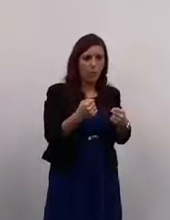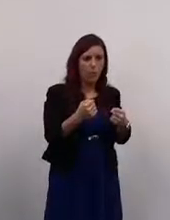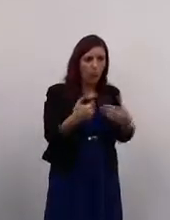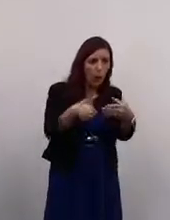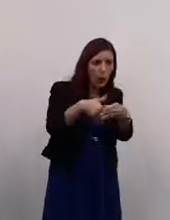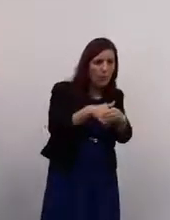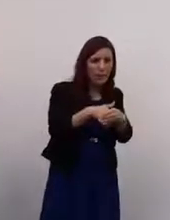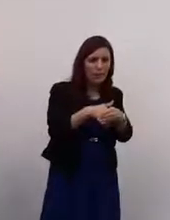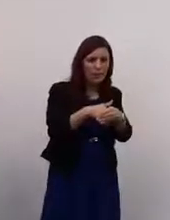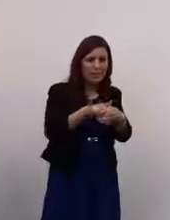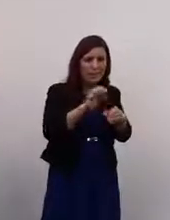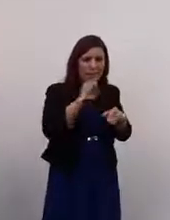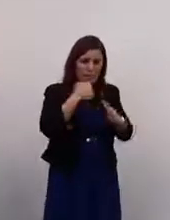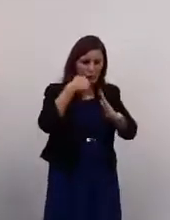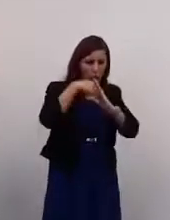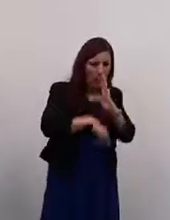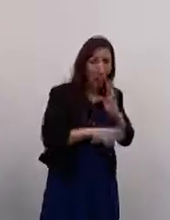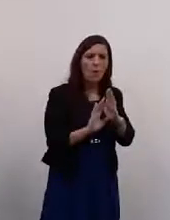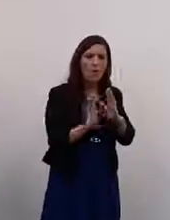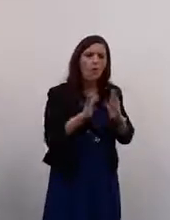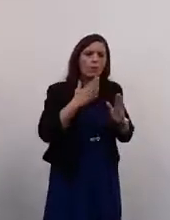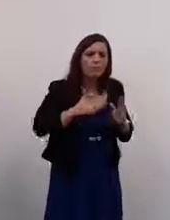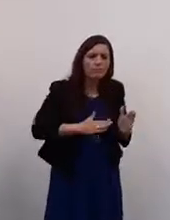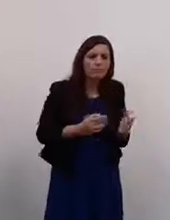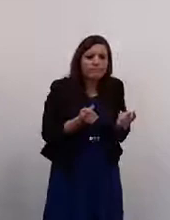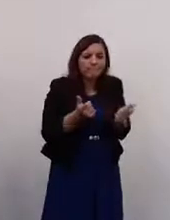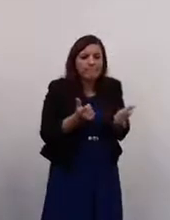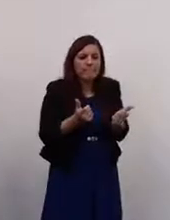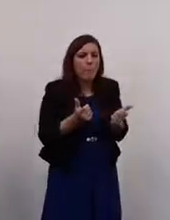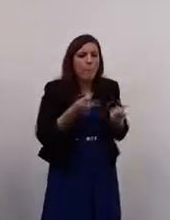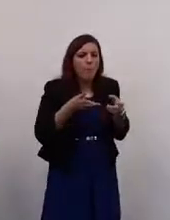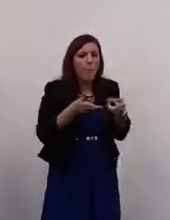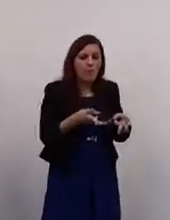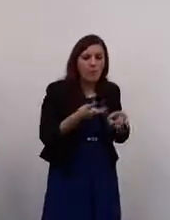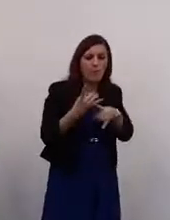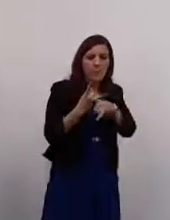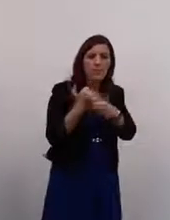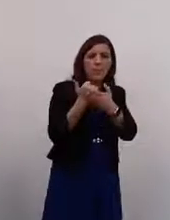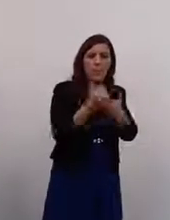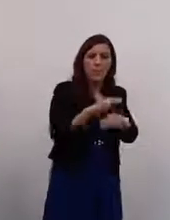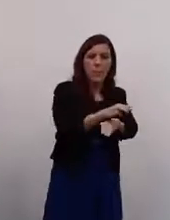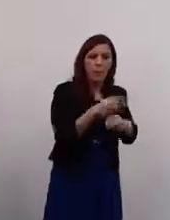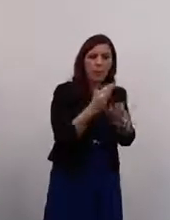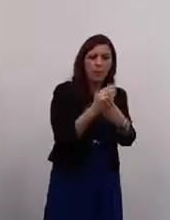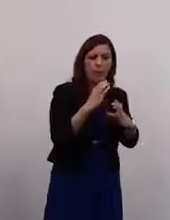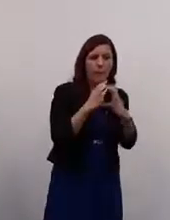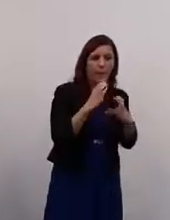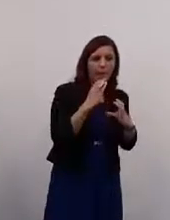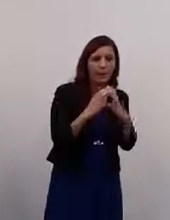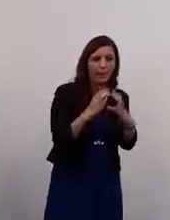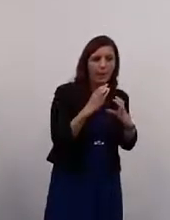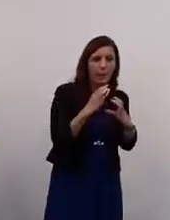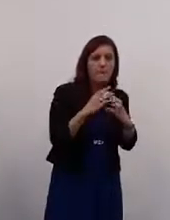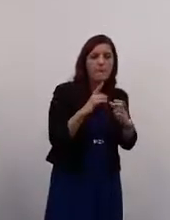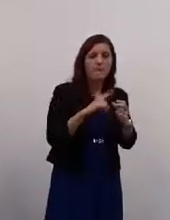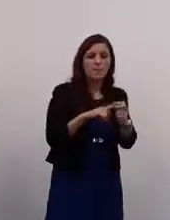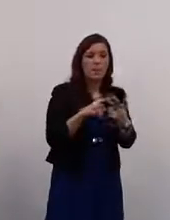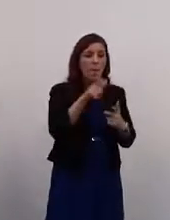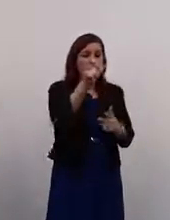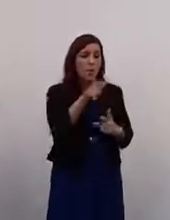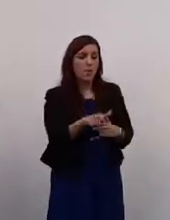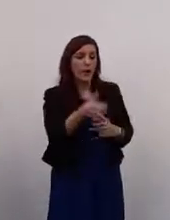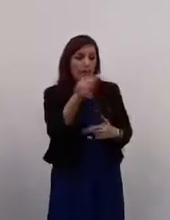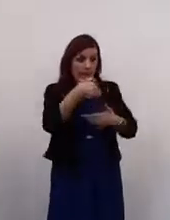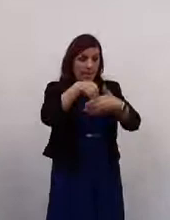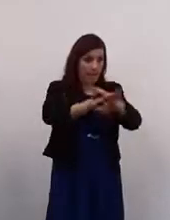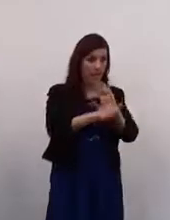doesn't have to be very, very complicated. It just has to be done in a way where the person, when they go into one of